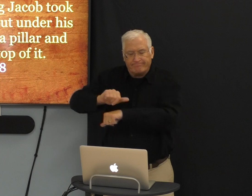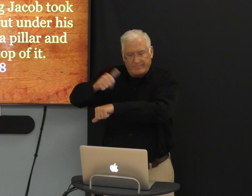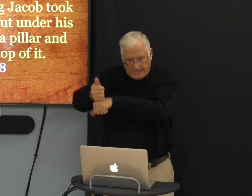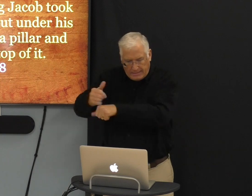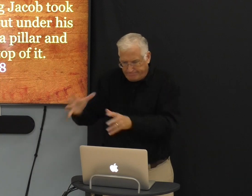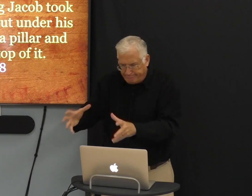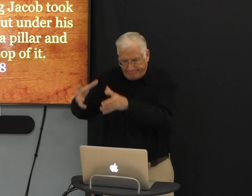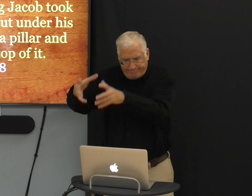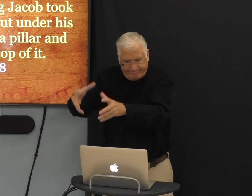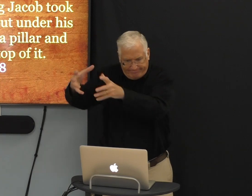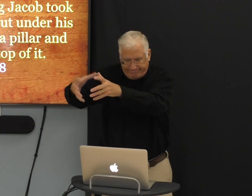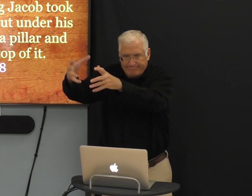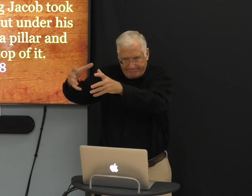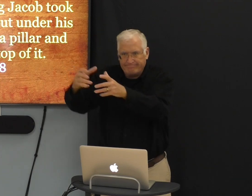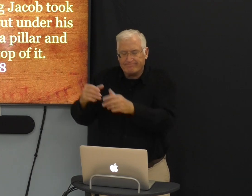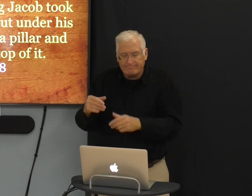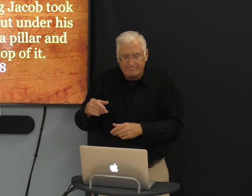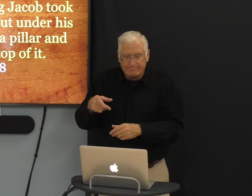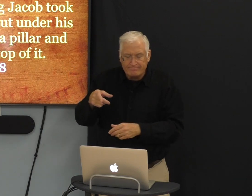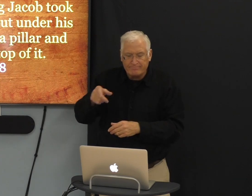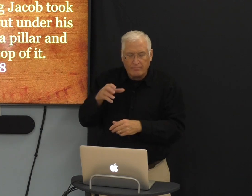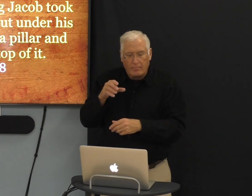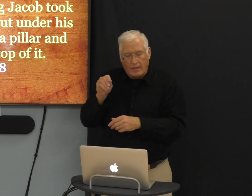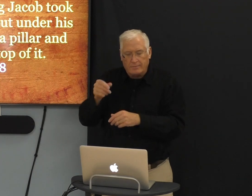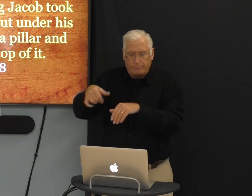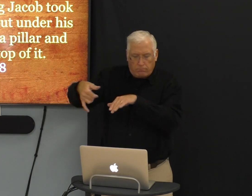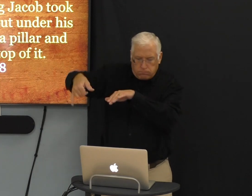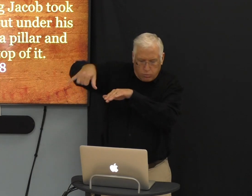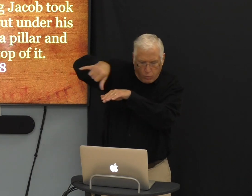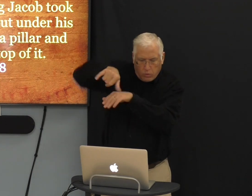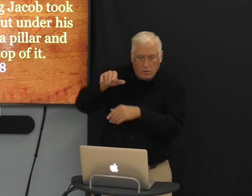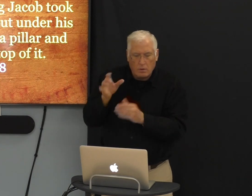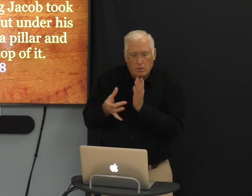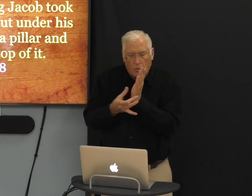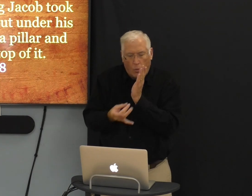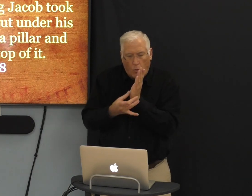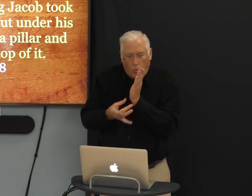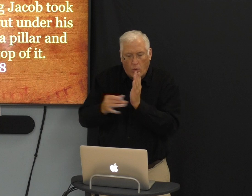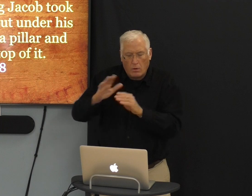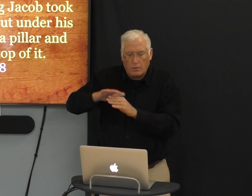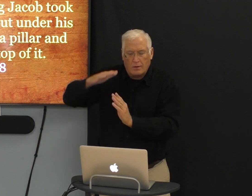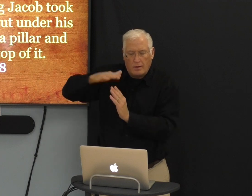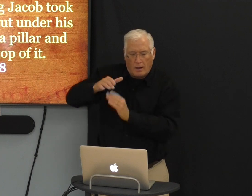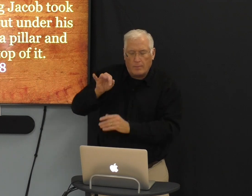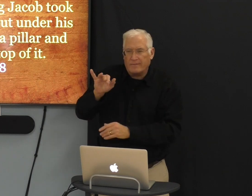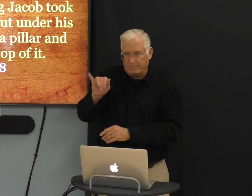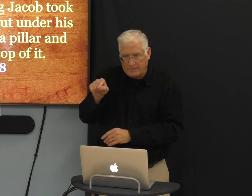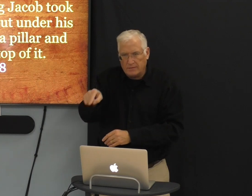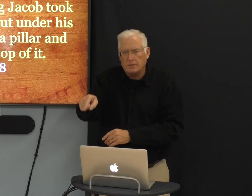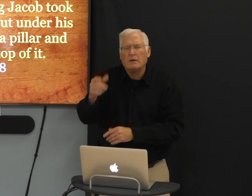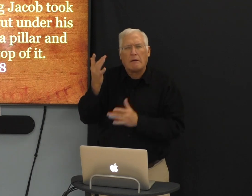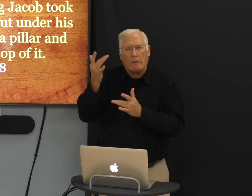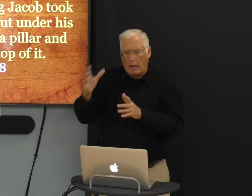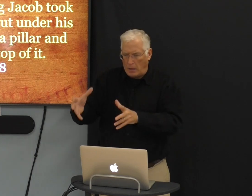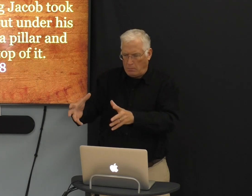set it up for a filler and pour out on top of it oil.